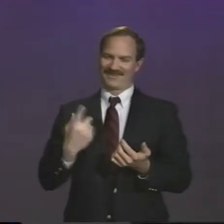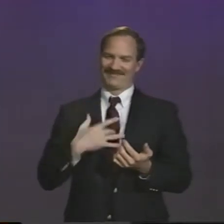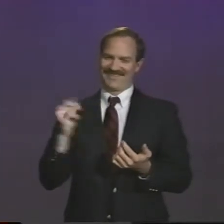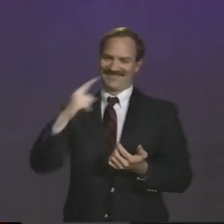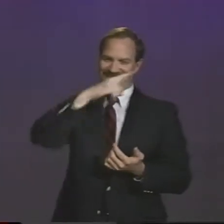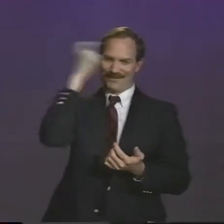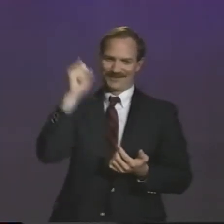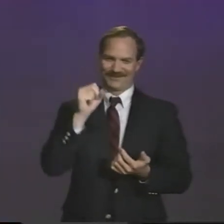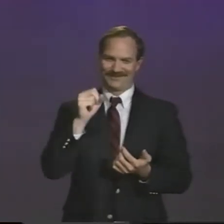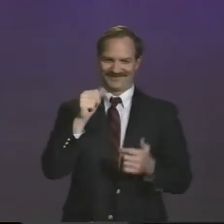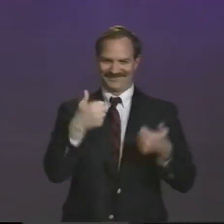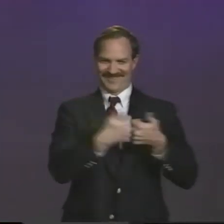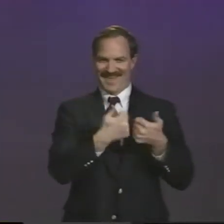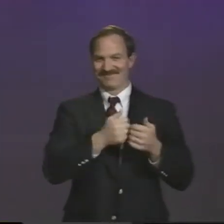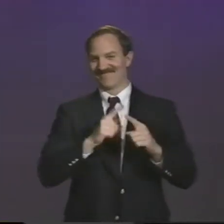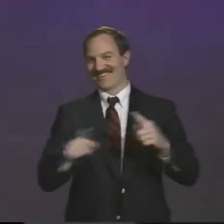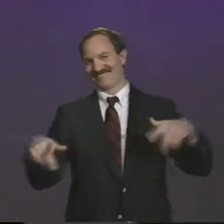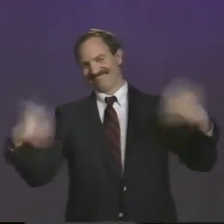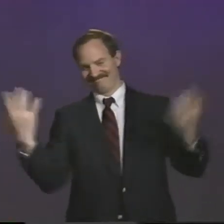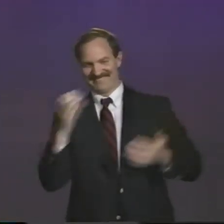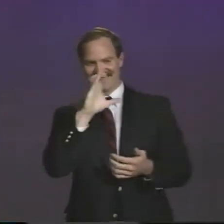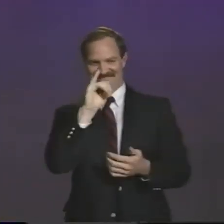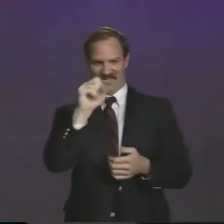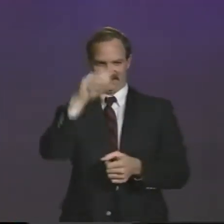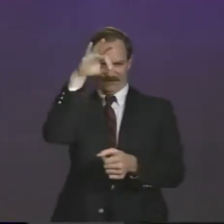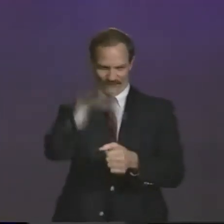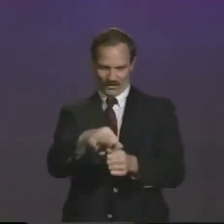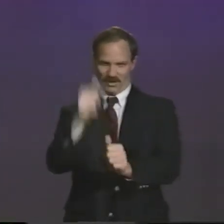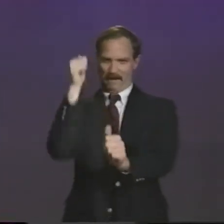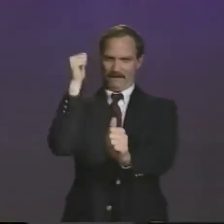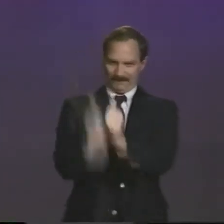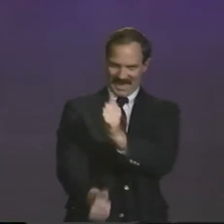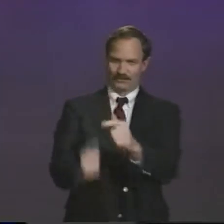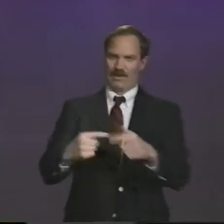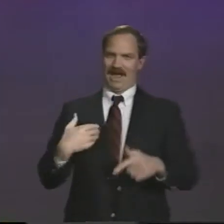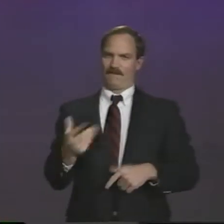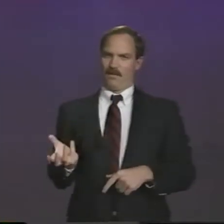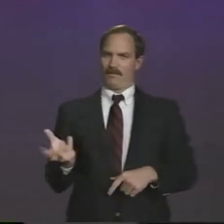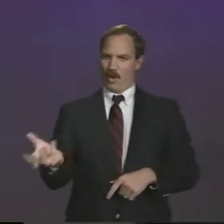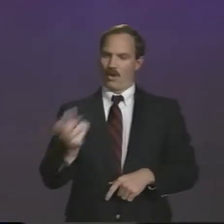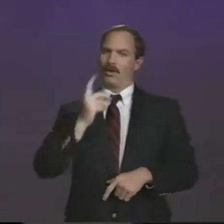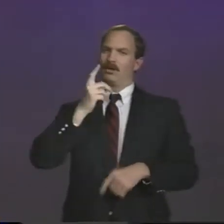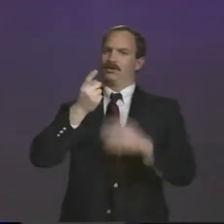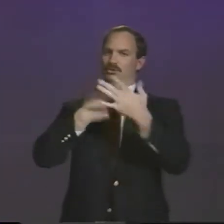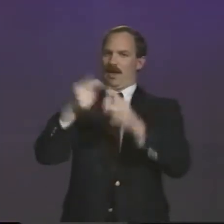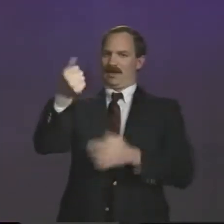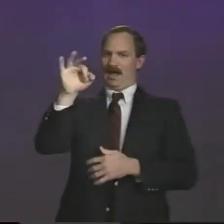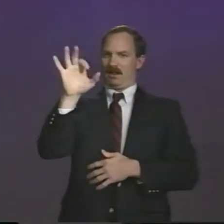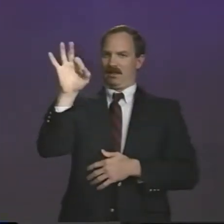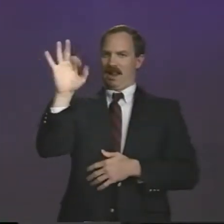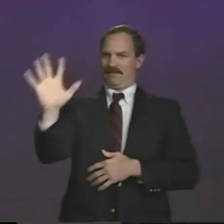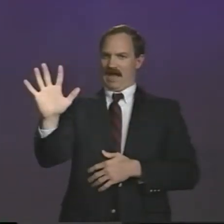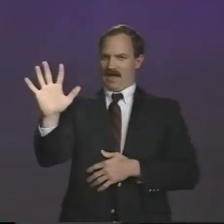What can you say about bowling? I've always thought of it as being kind of a summer sport. But CIS has voted to have bowling included